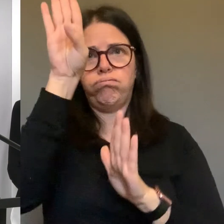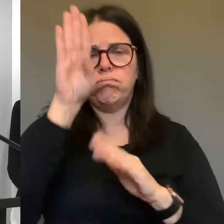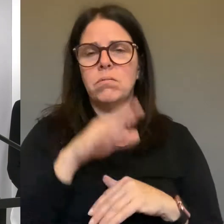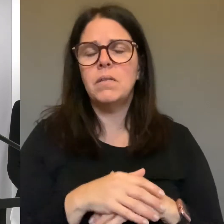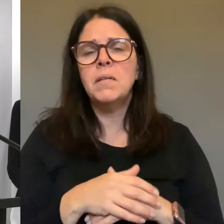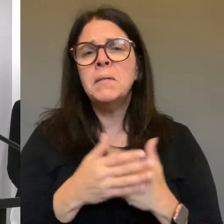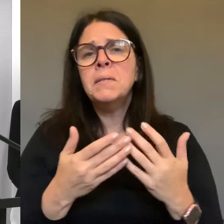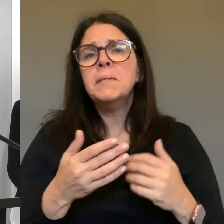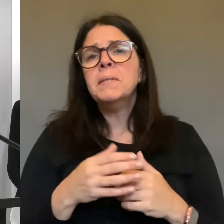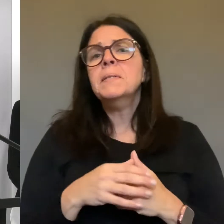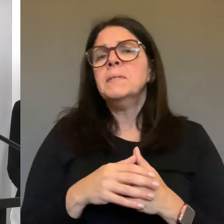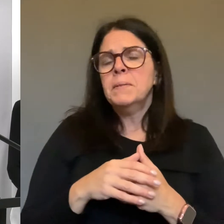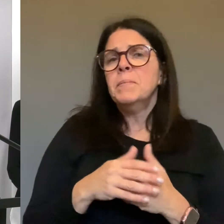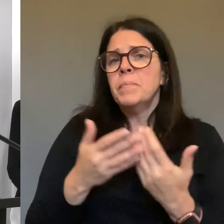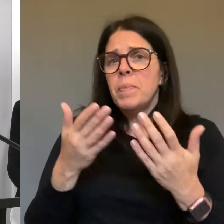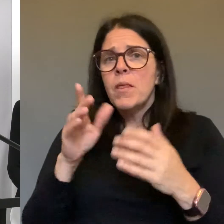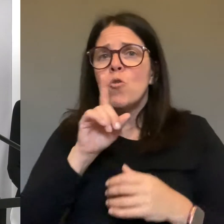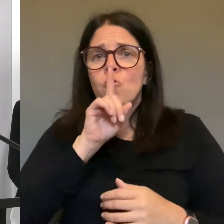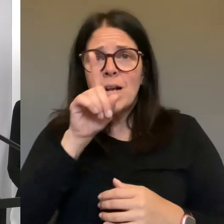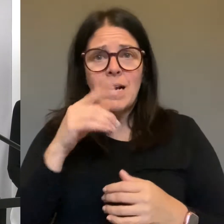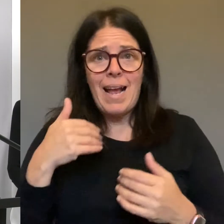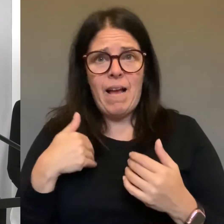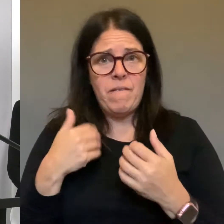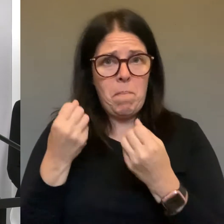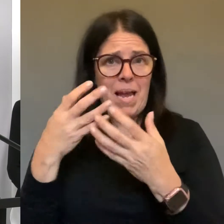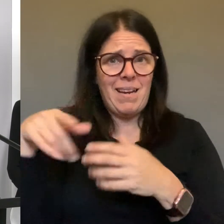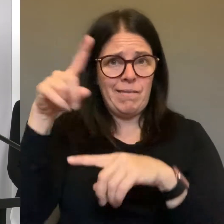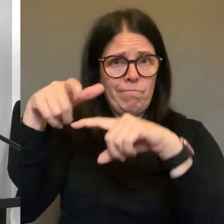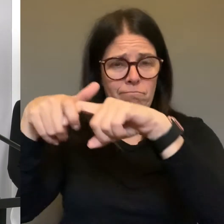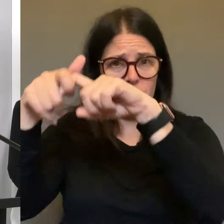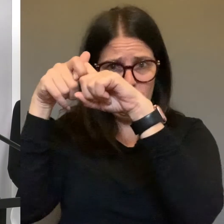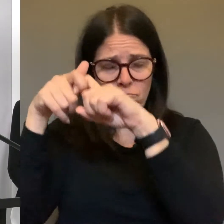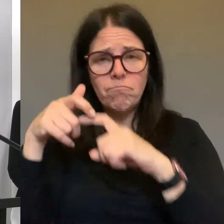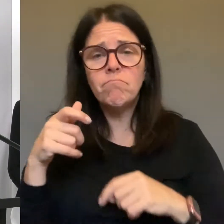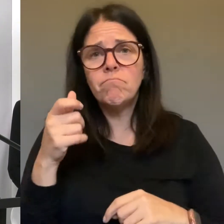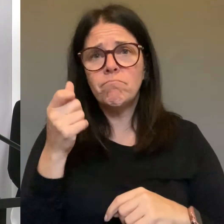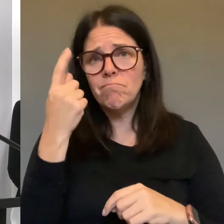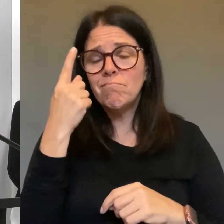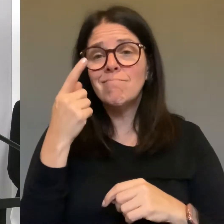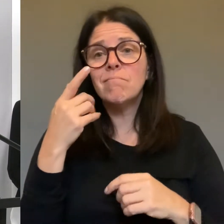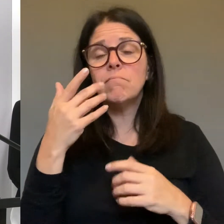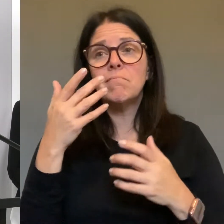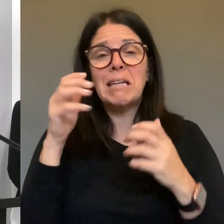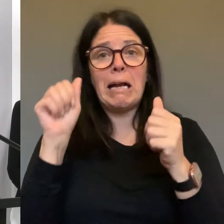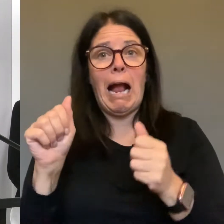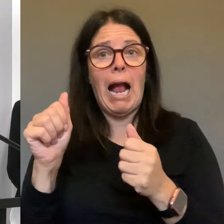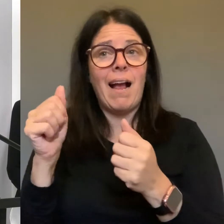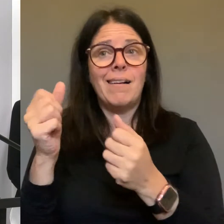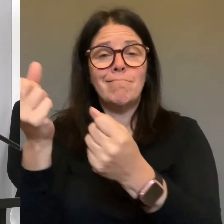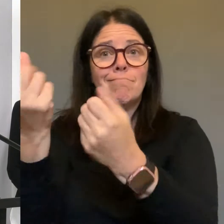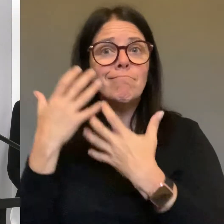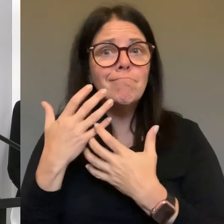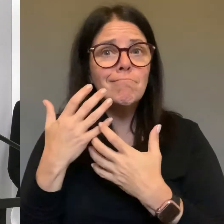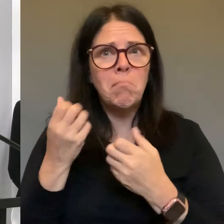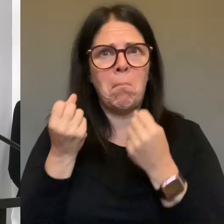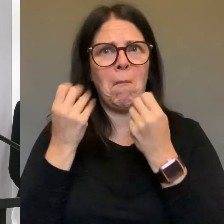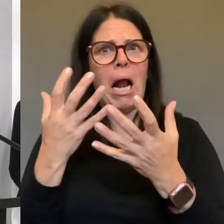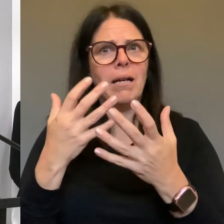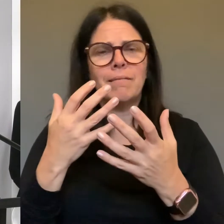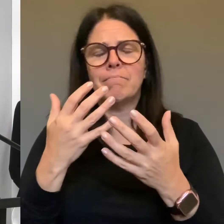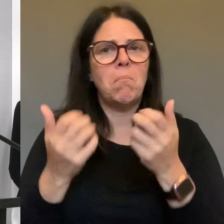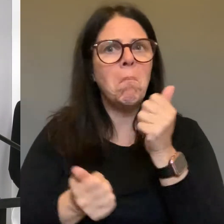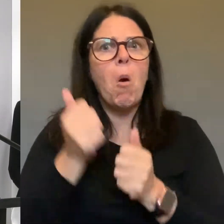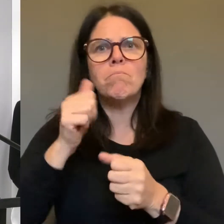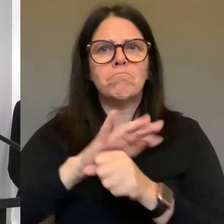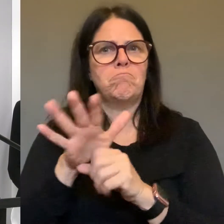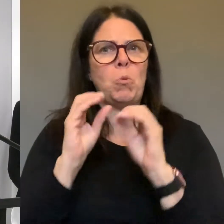is. Yes, we need the results from a clinical management perspective as I mentioned. For anyone who is in the hospital whose clinical